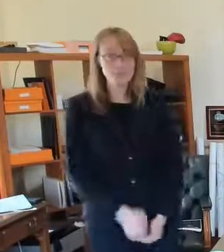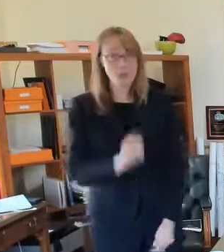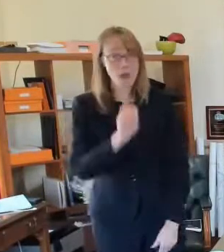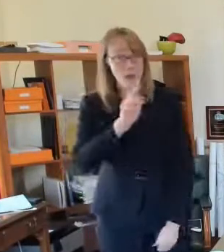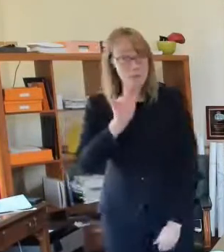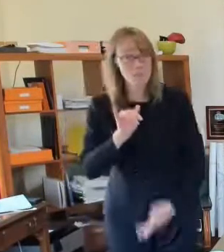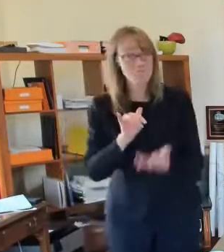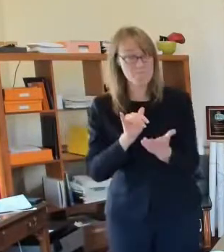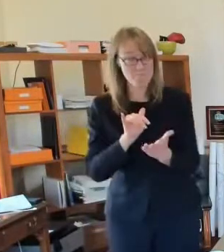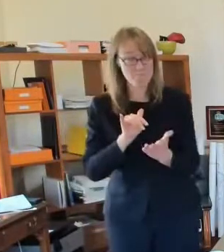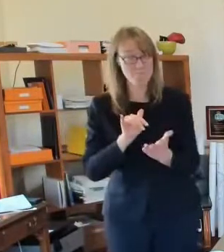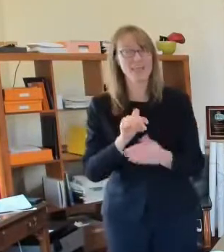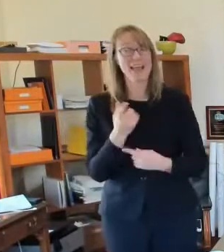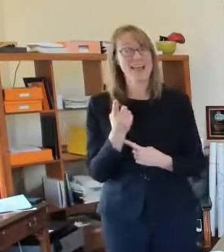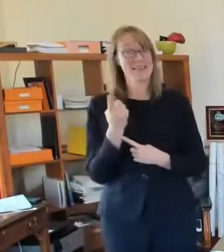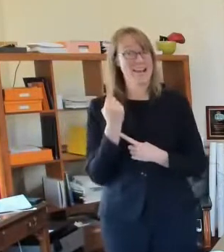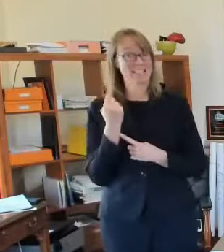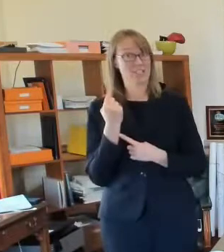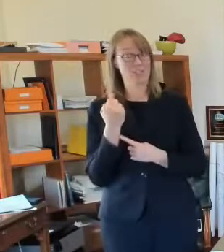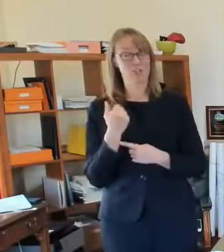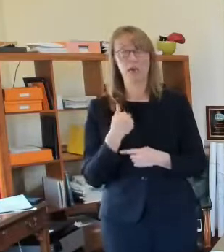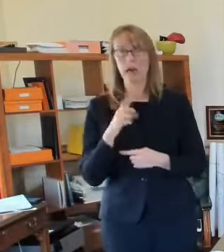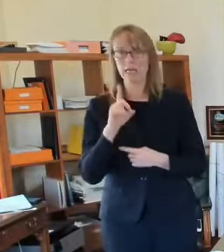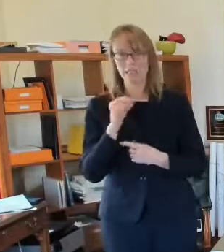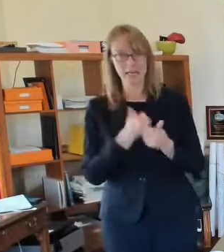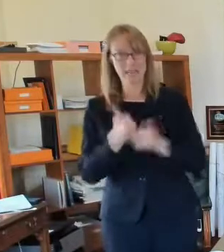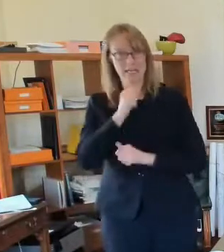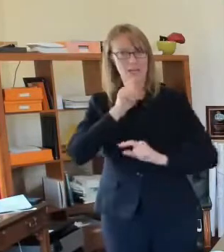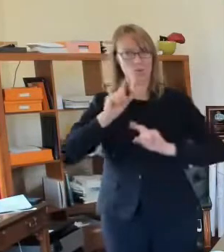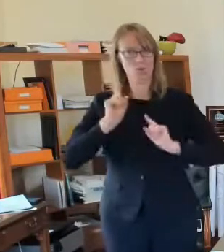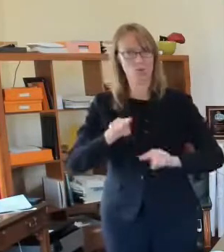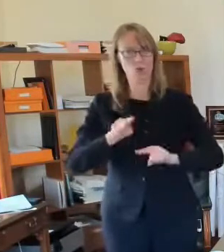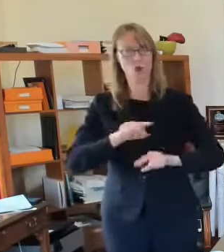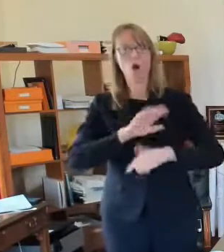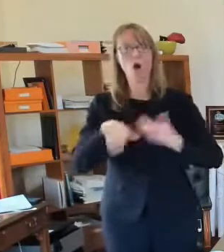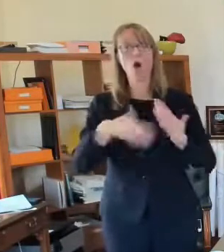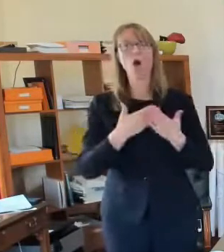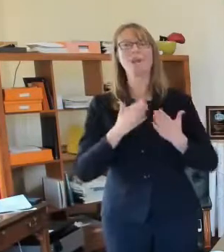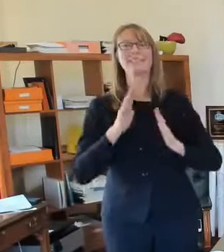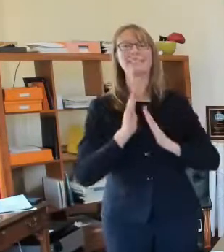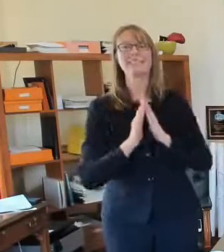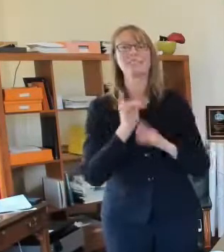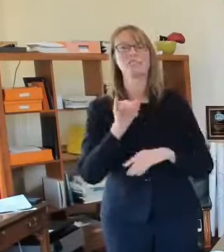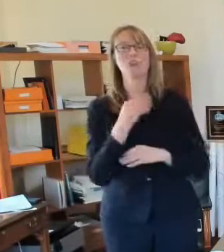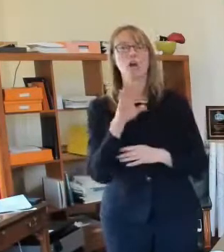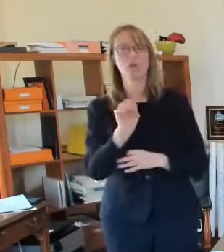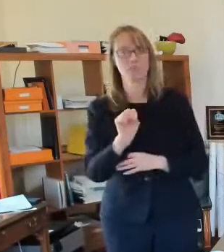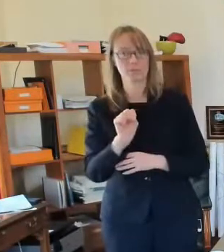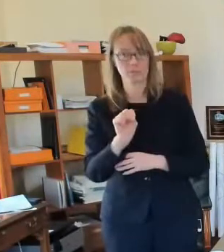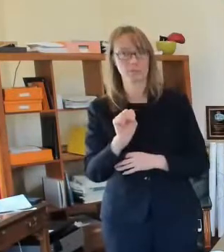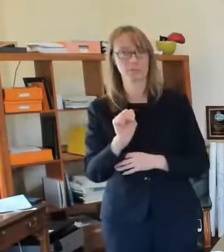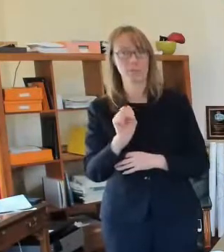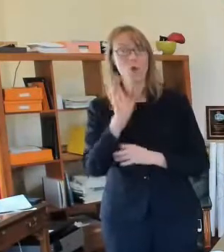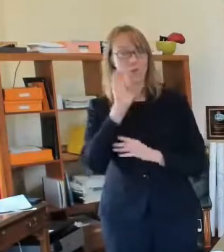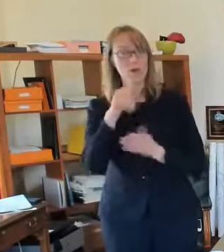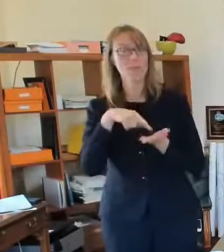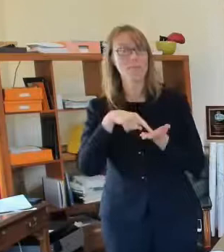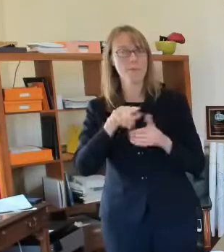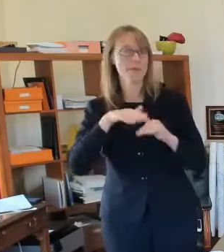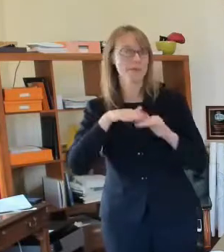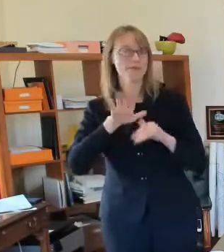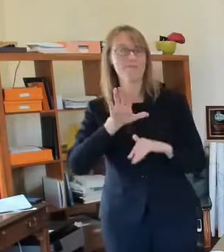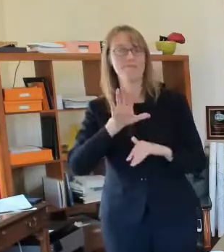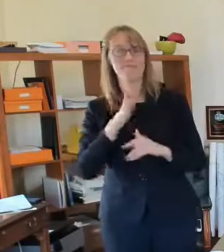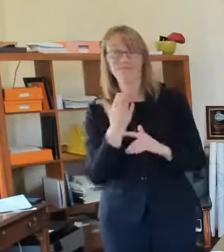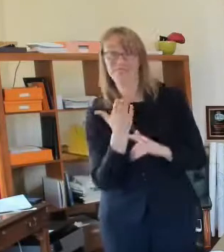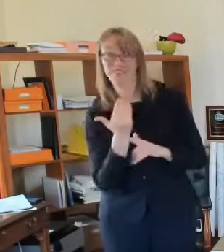uh i did an executive order to say that all city jobs all jobs working for the city of st louis will pay a minimum of fifteen